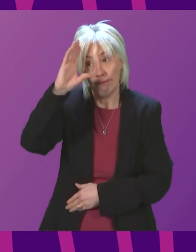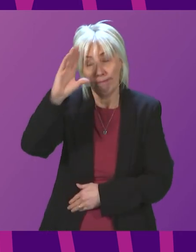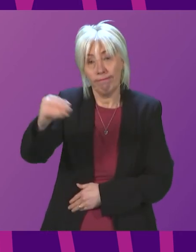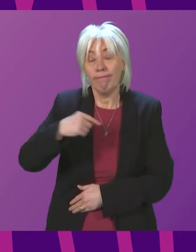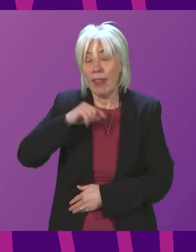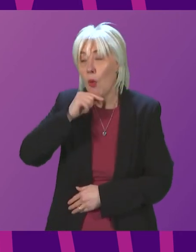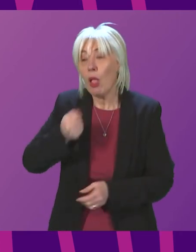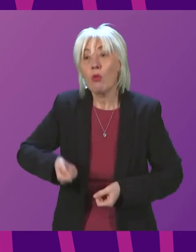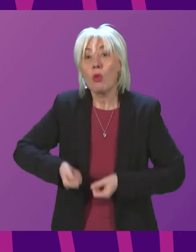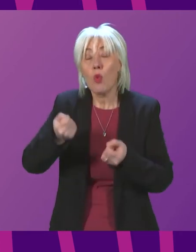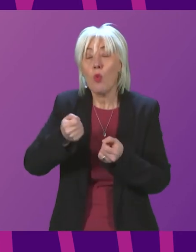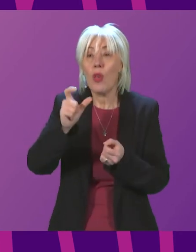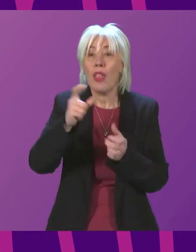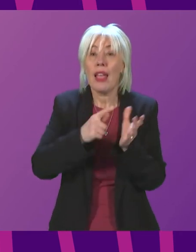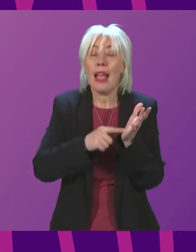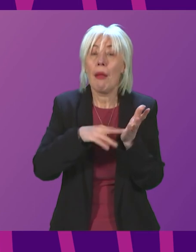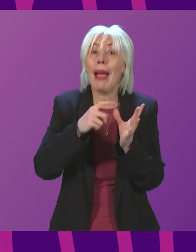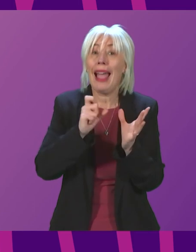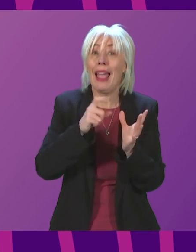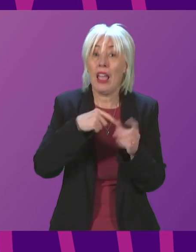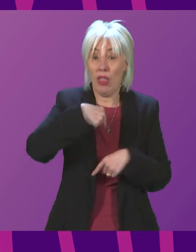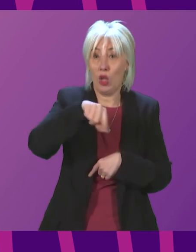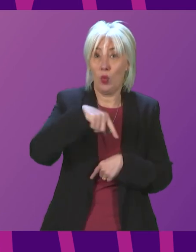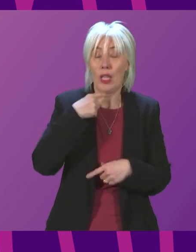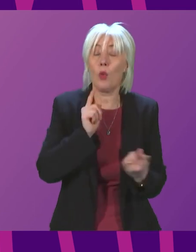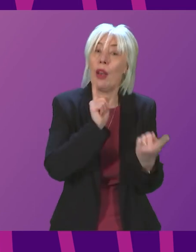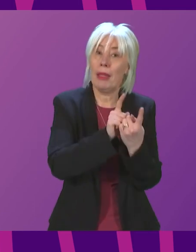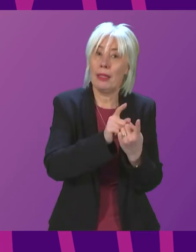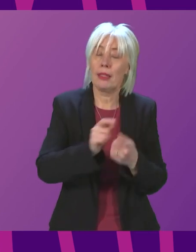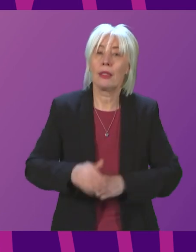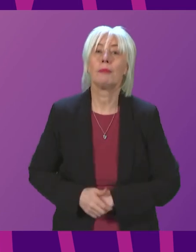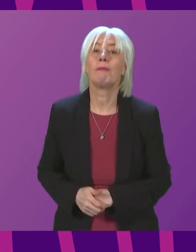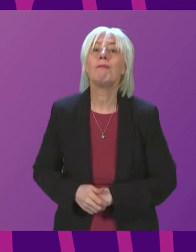will be raising this with CalMAC when I meet them later this week. Thank you that concludes topical